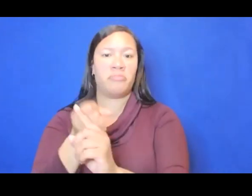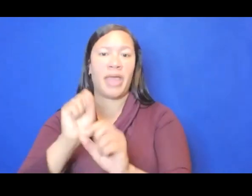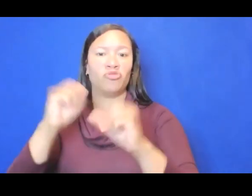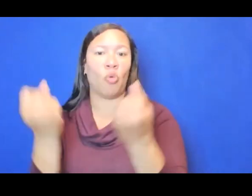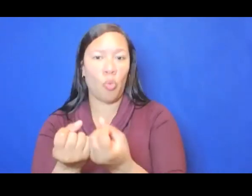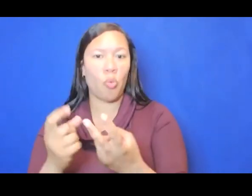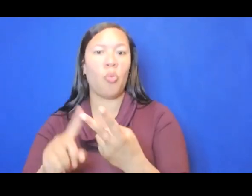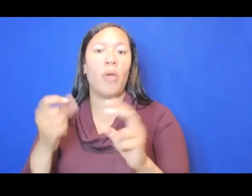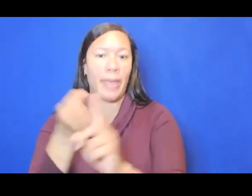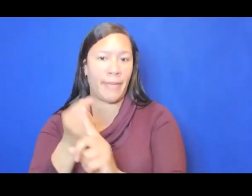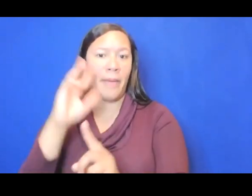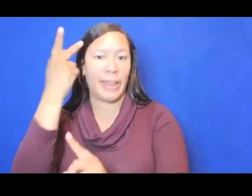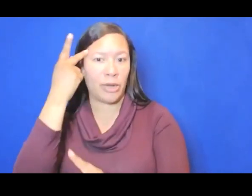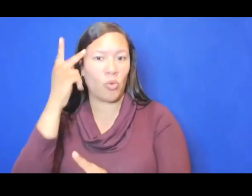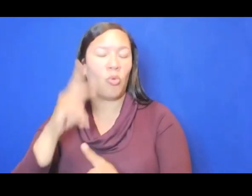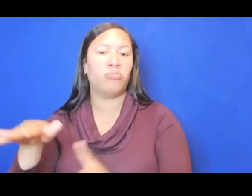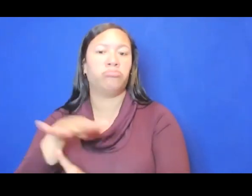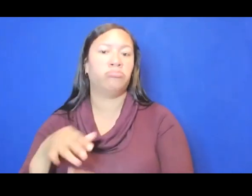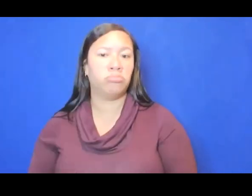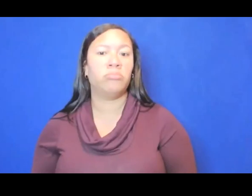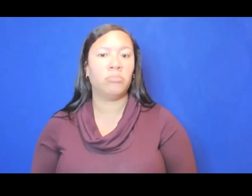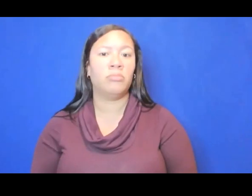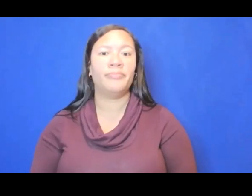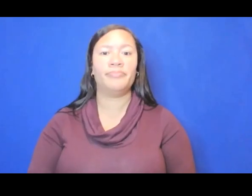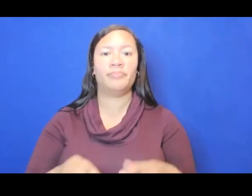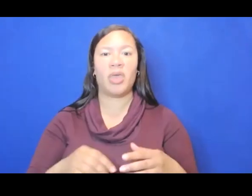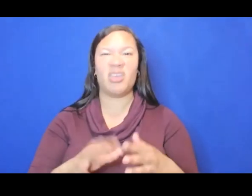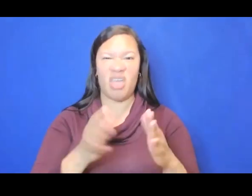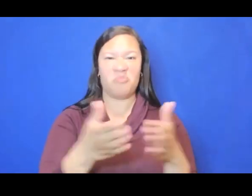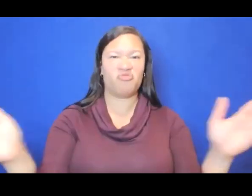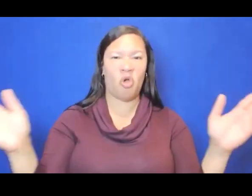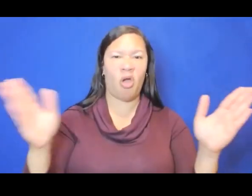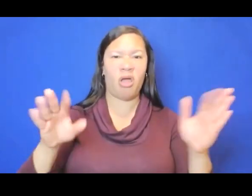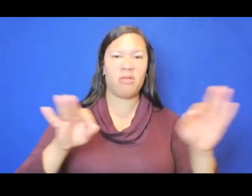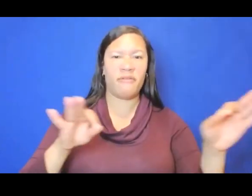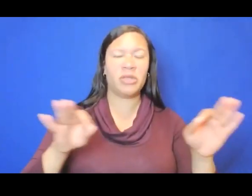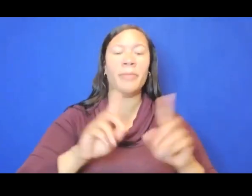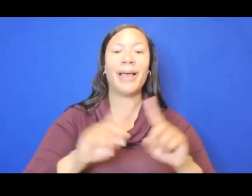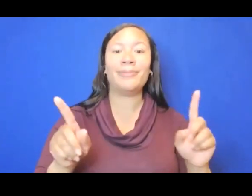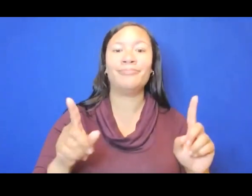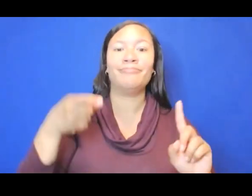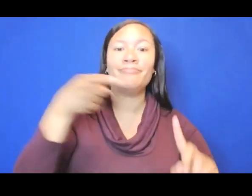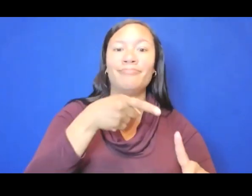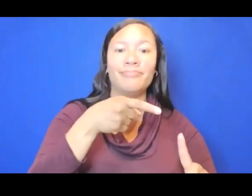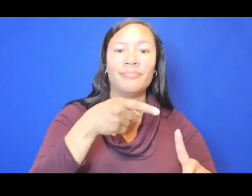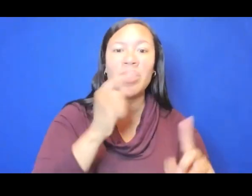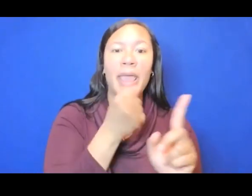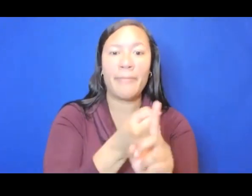political. So it's a broad definition, but it's a definition that centers this idea of impact and transformation. That